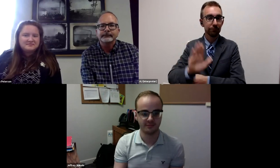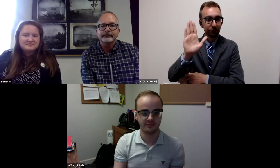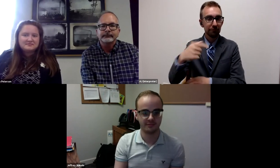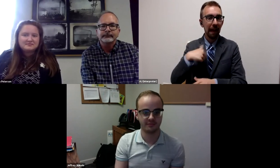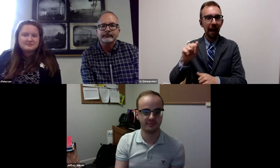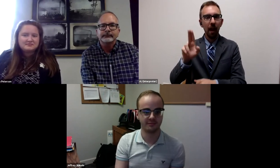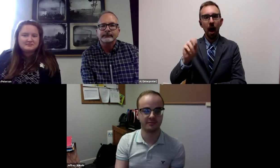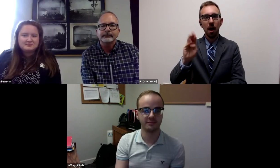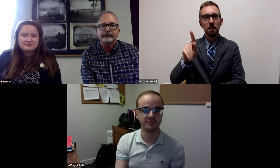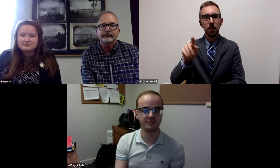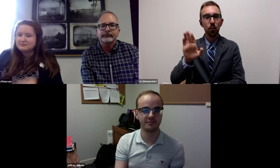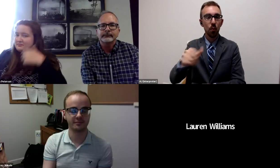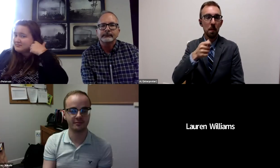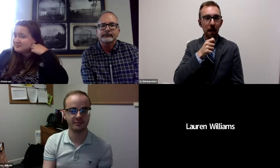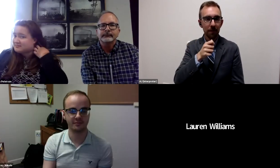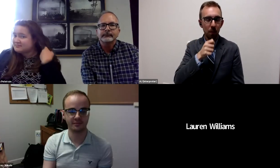unmute your microphone.